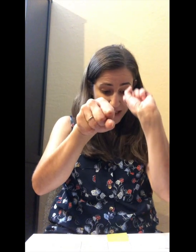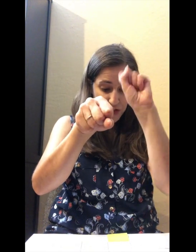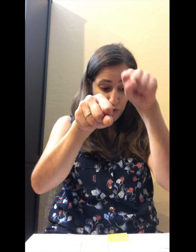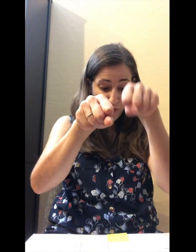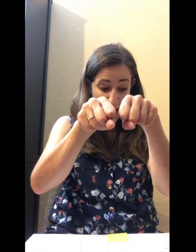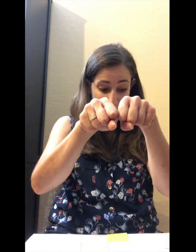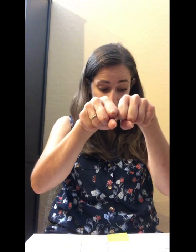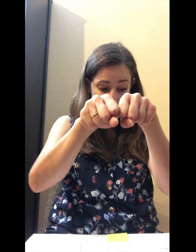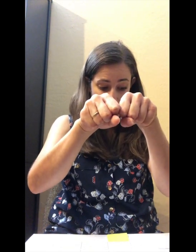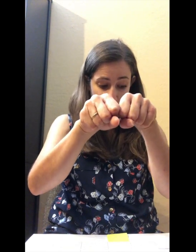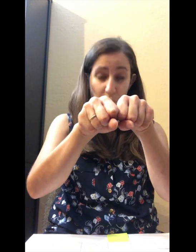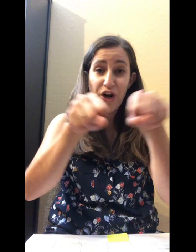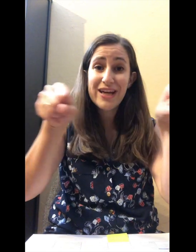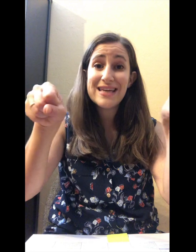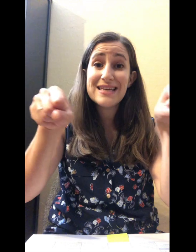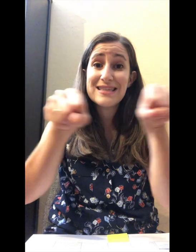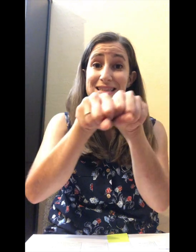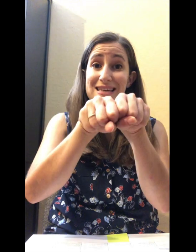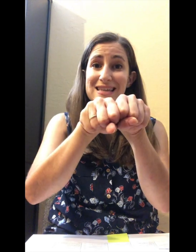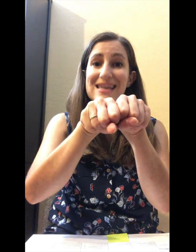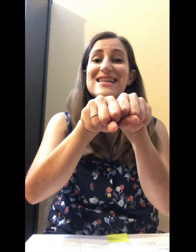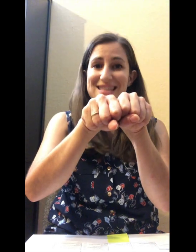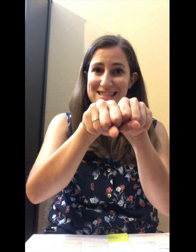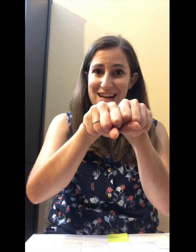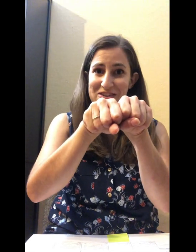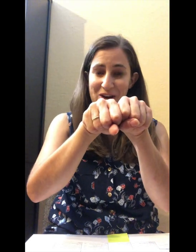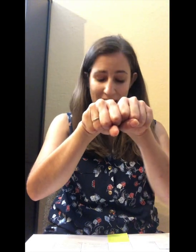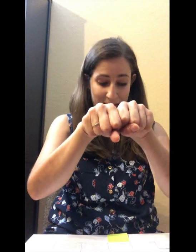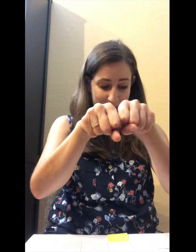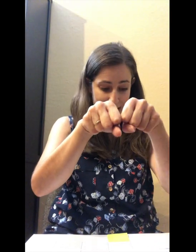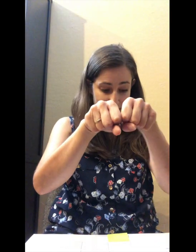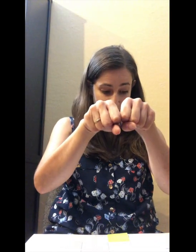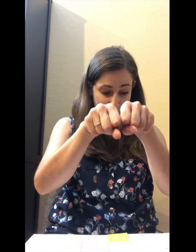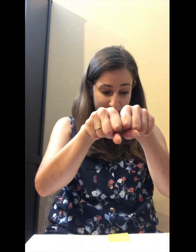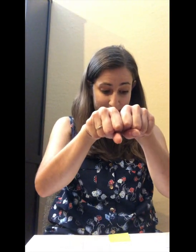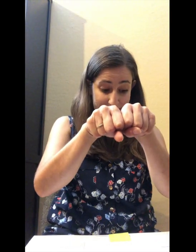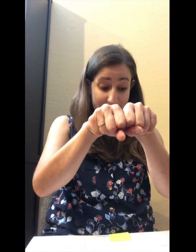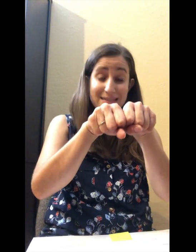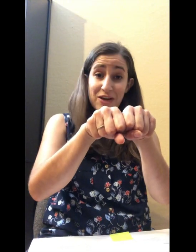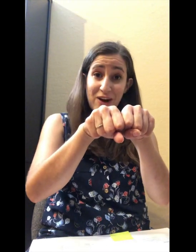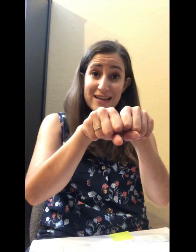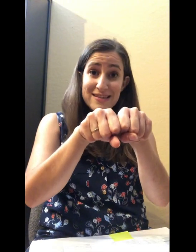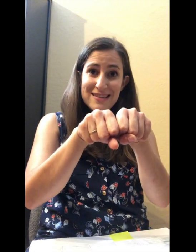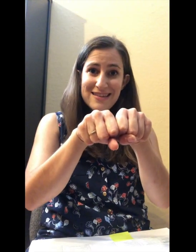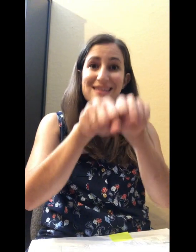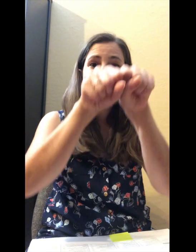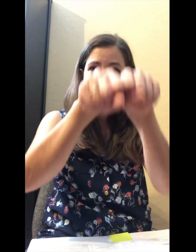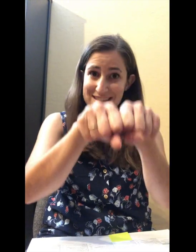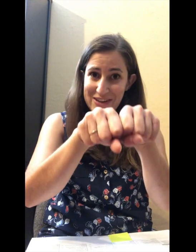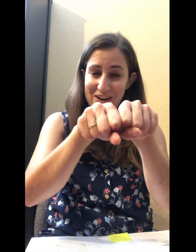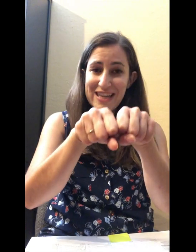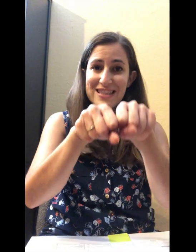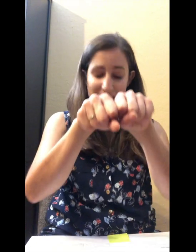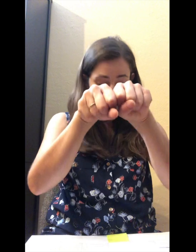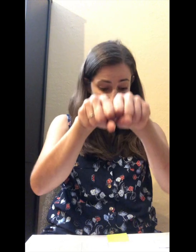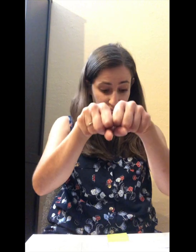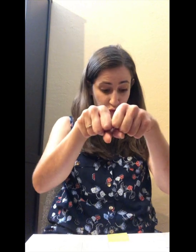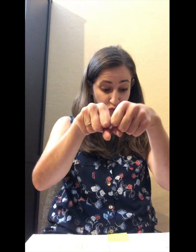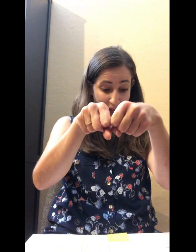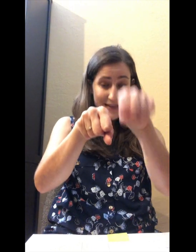to rise and the word is sunrise. Say sunrise. Sunrise. Change rise